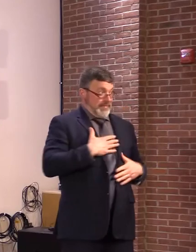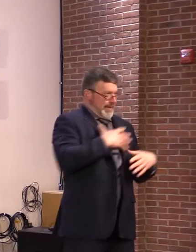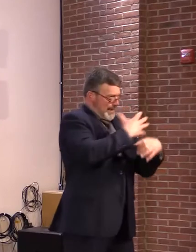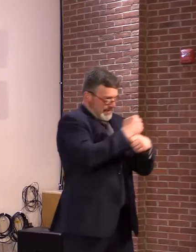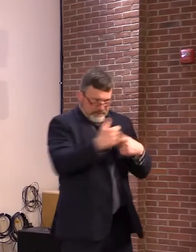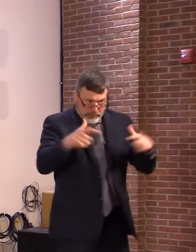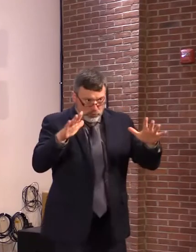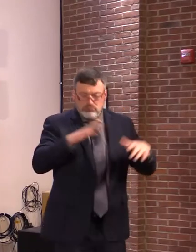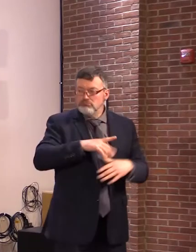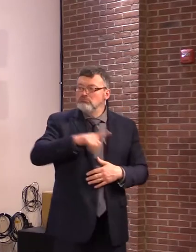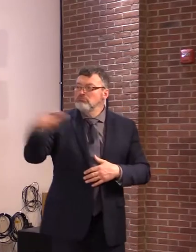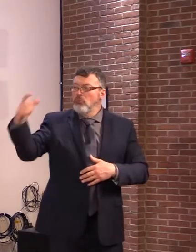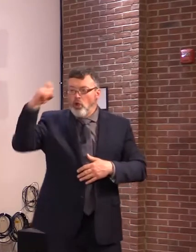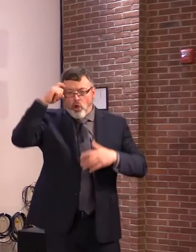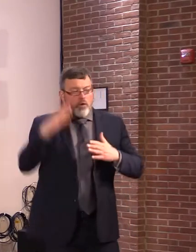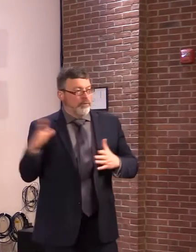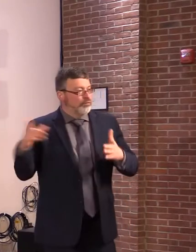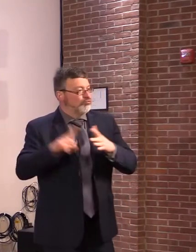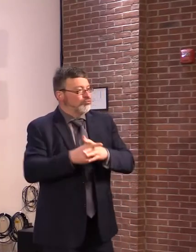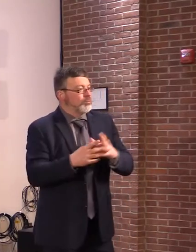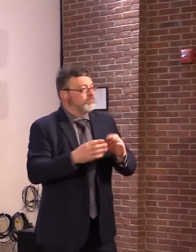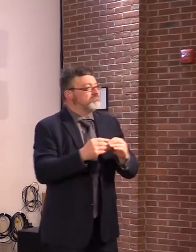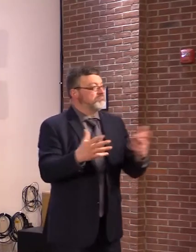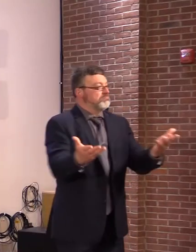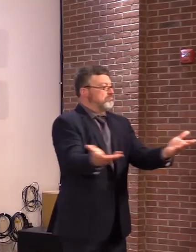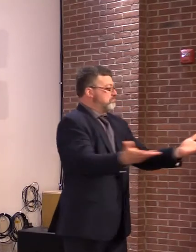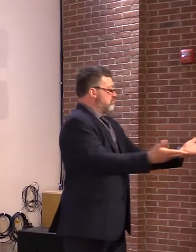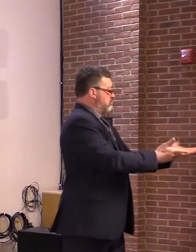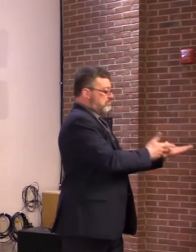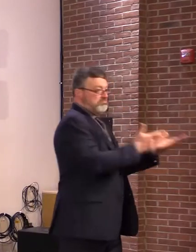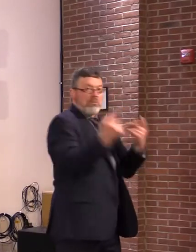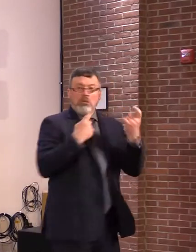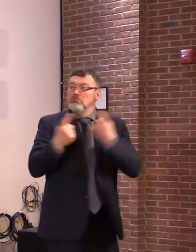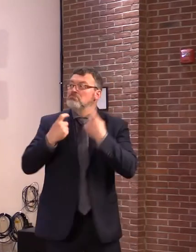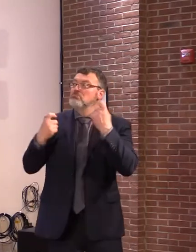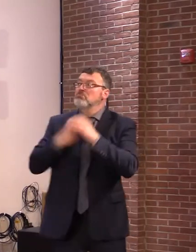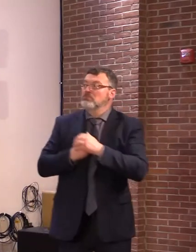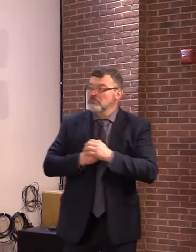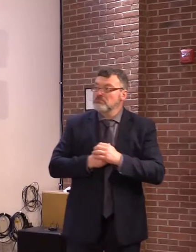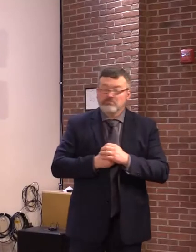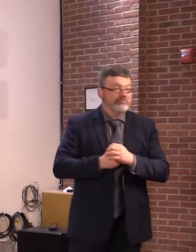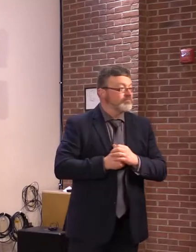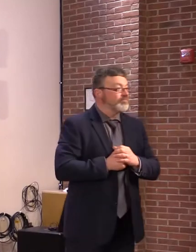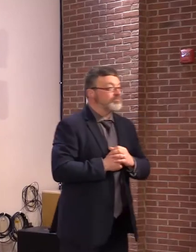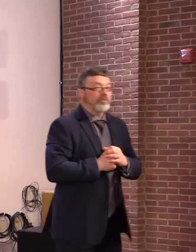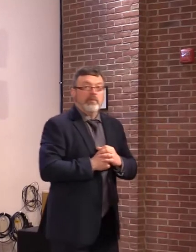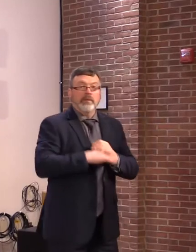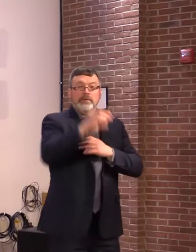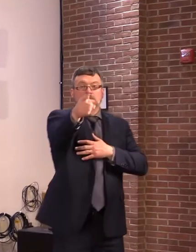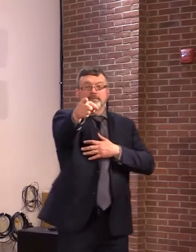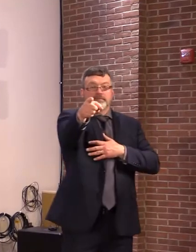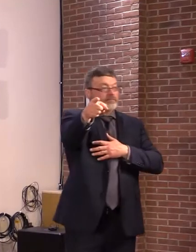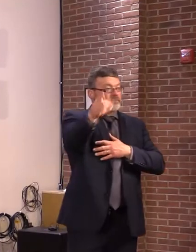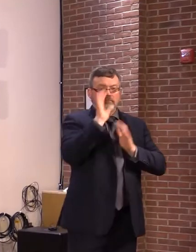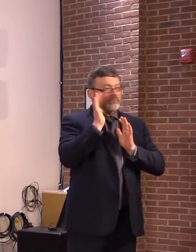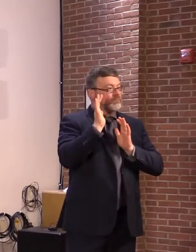Thank you, Dr. Levine. We'll now open it up to questions. Sorry, the folks in the room. Mayor Weinberger,